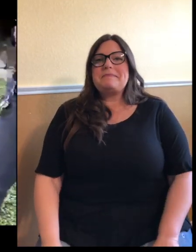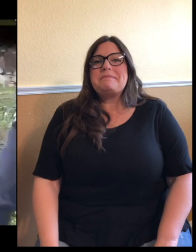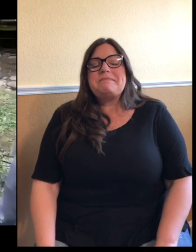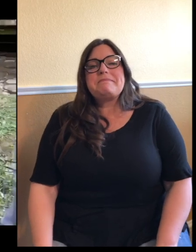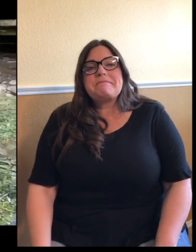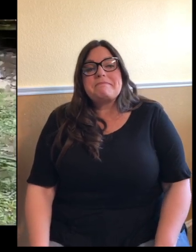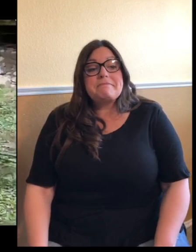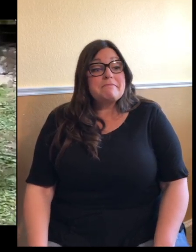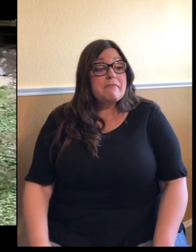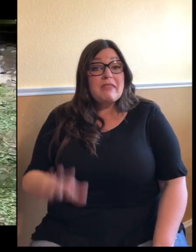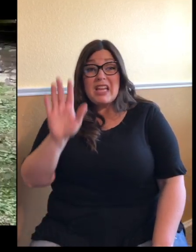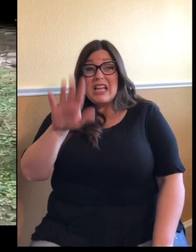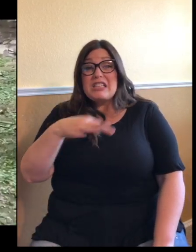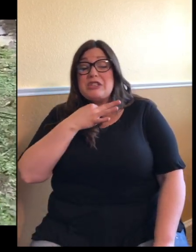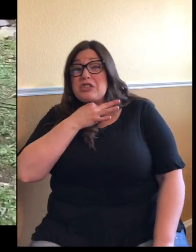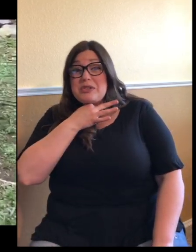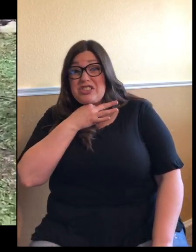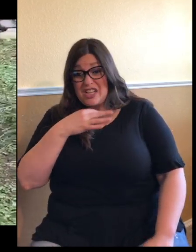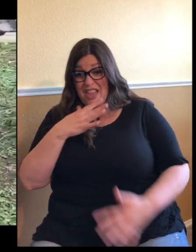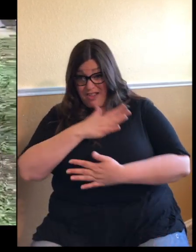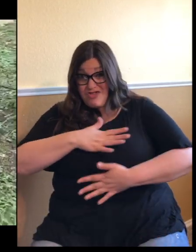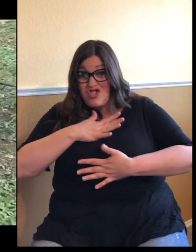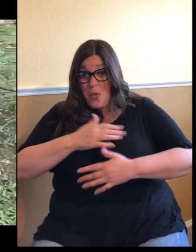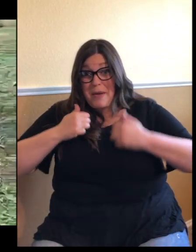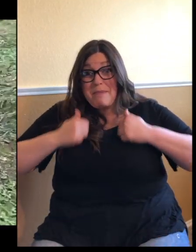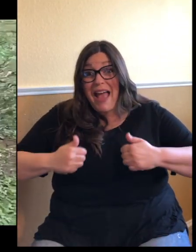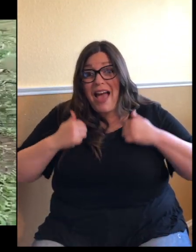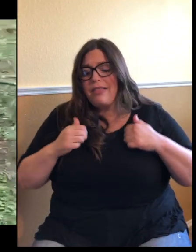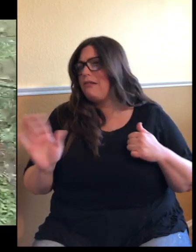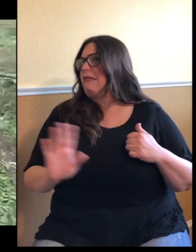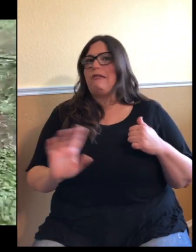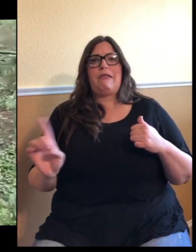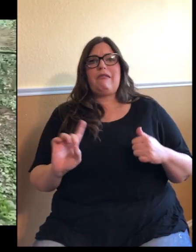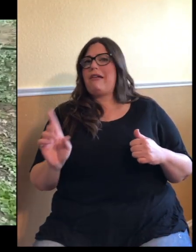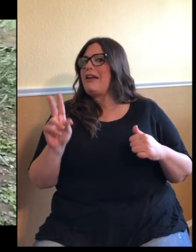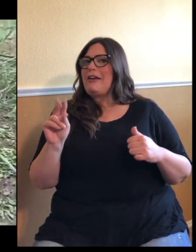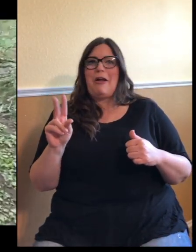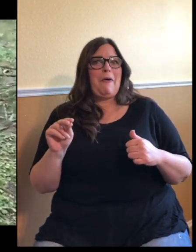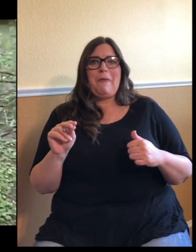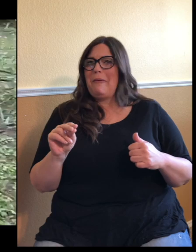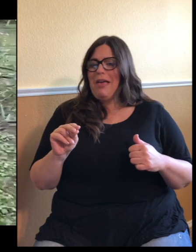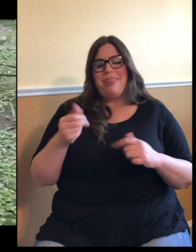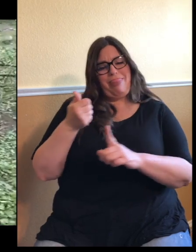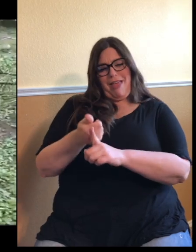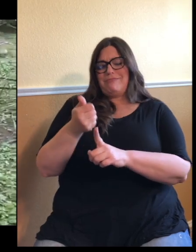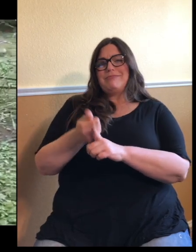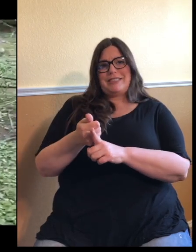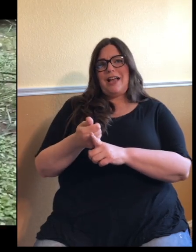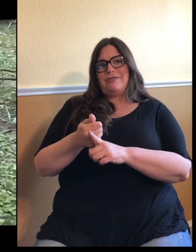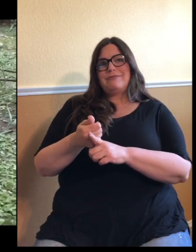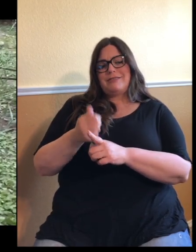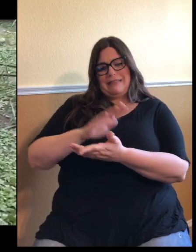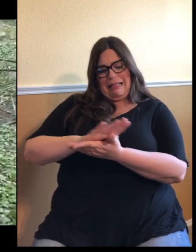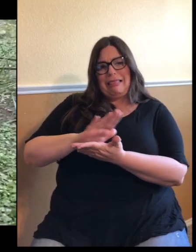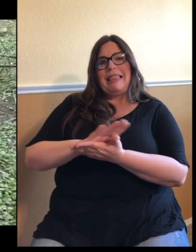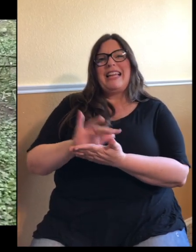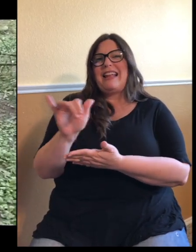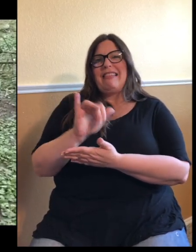Do they like to be bathed? No, they do not like to be bathed. Yeah. They take care of themselves. They'll clean themselves like a cat would. But yeah, they do not.